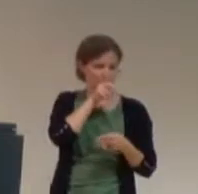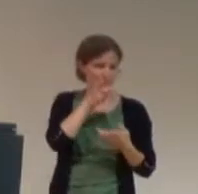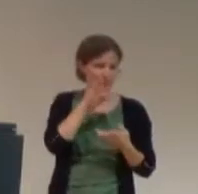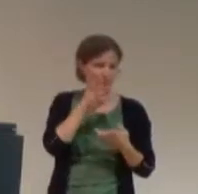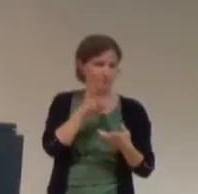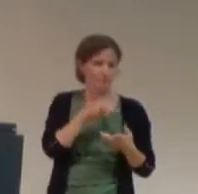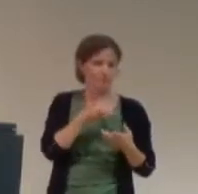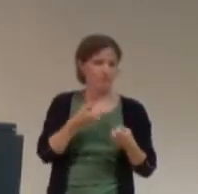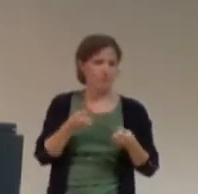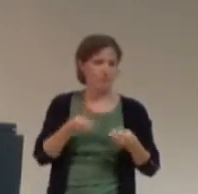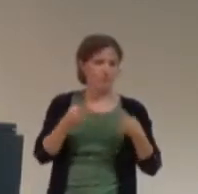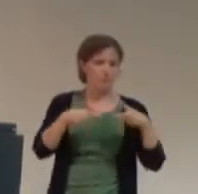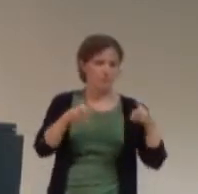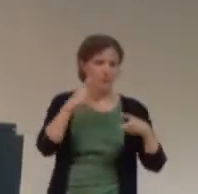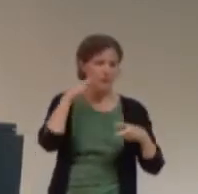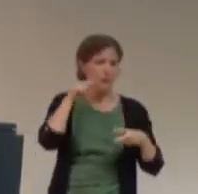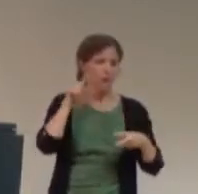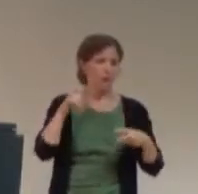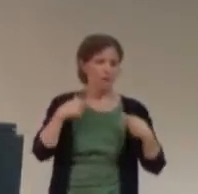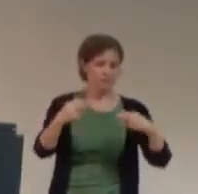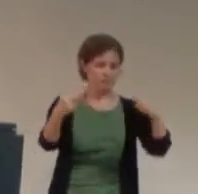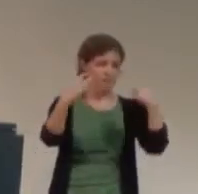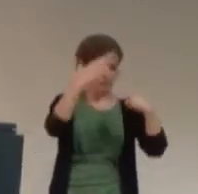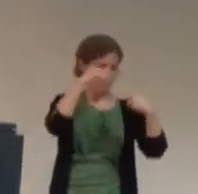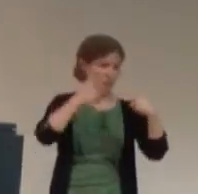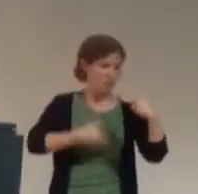face there. You can't hide behind your text anymore.